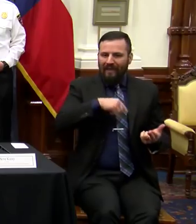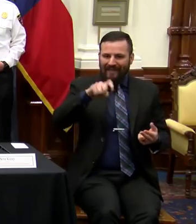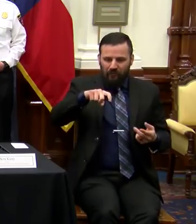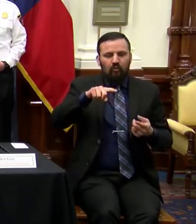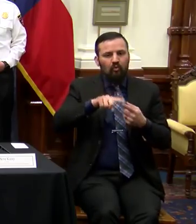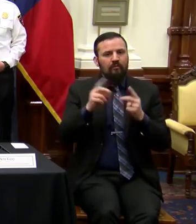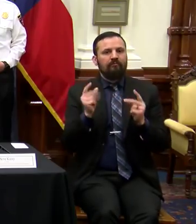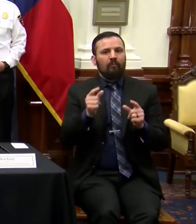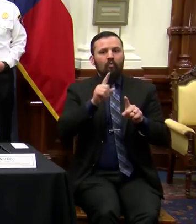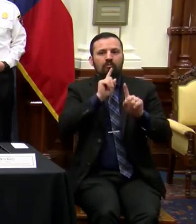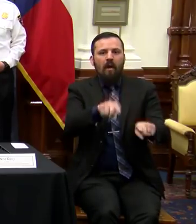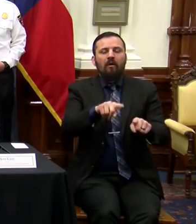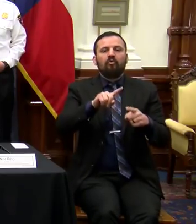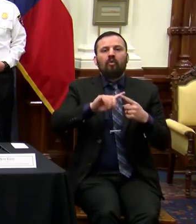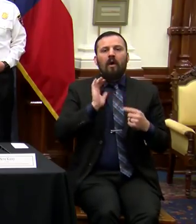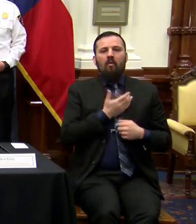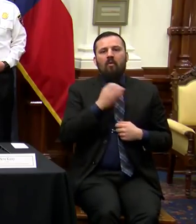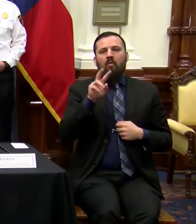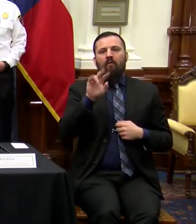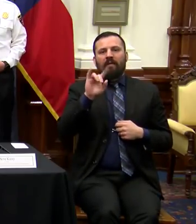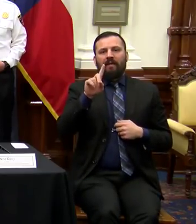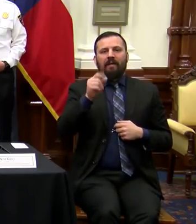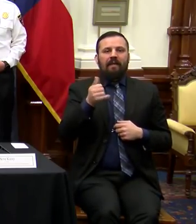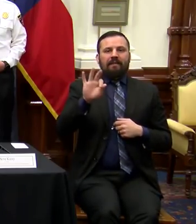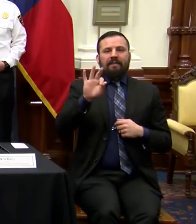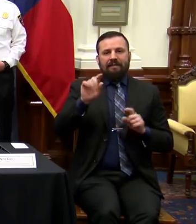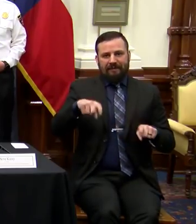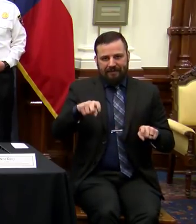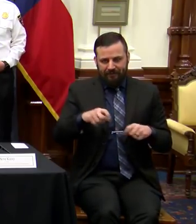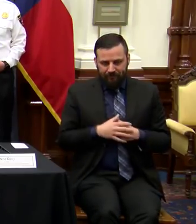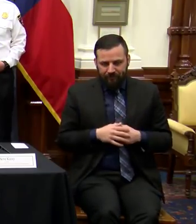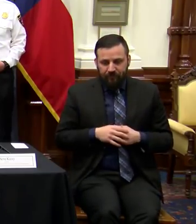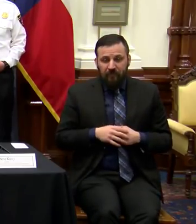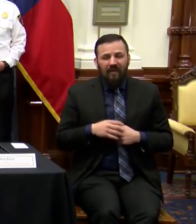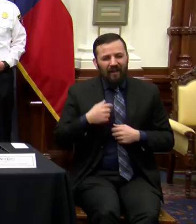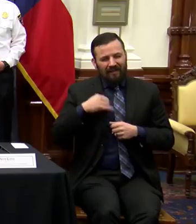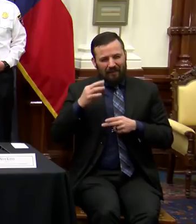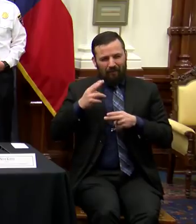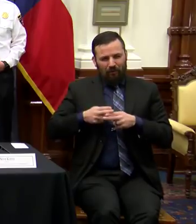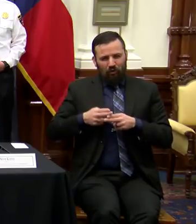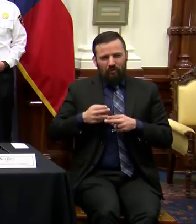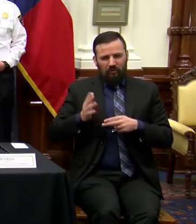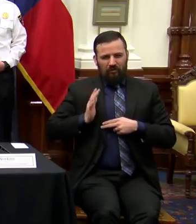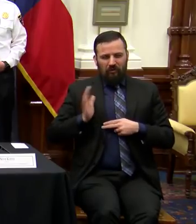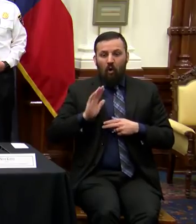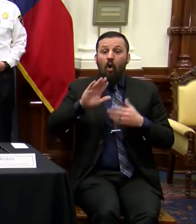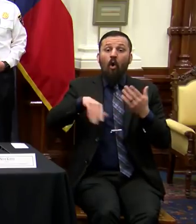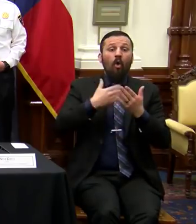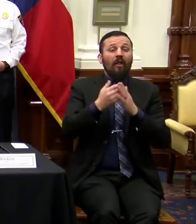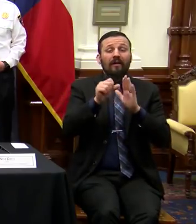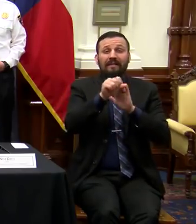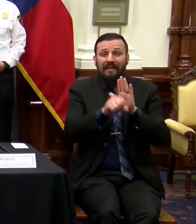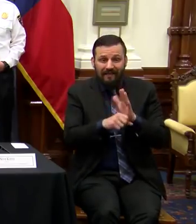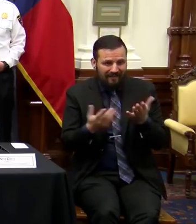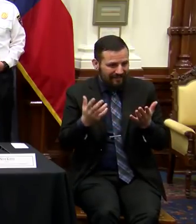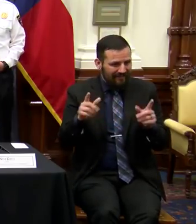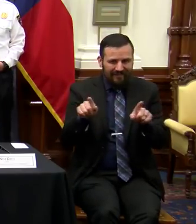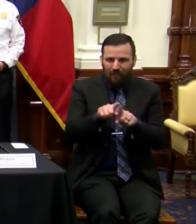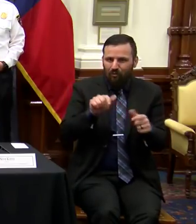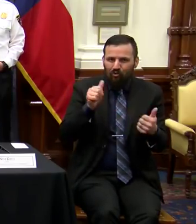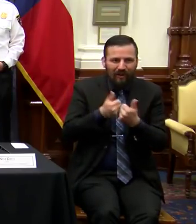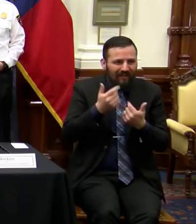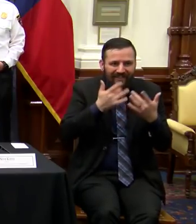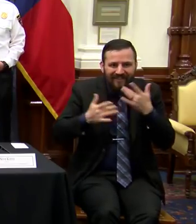COVID-19. As I mentioned earlier, all states are experiencing this very same challenge.